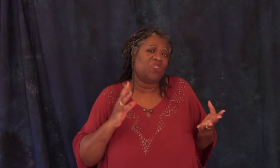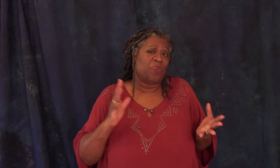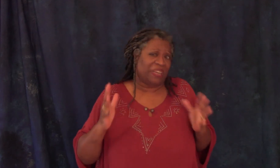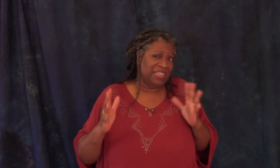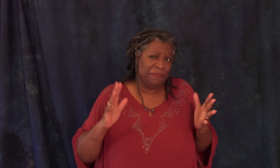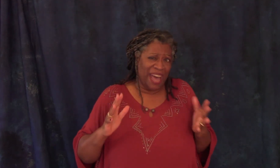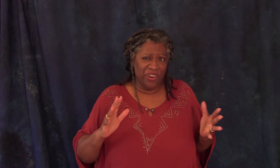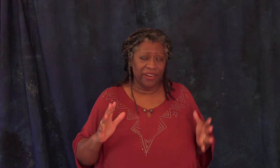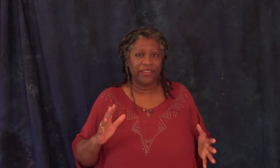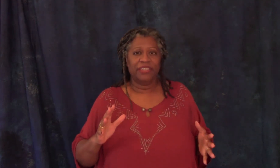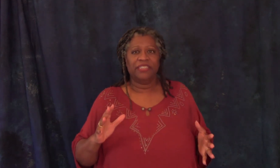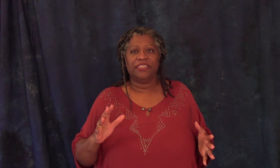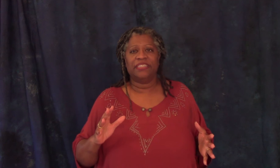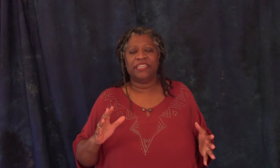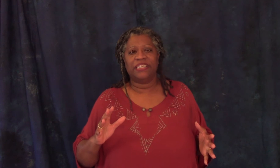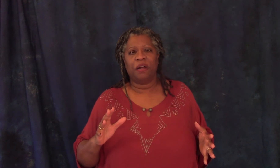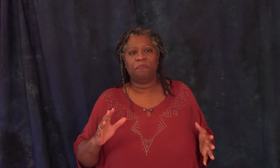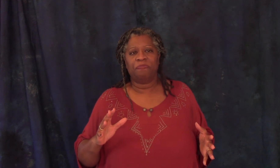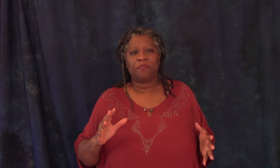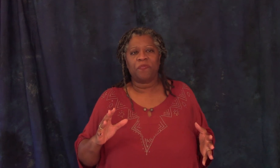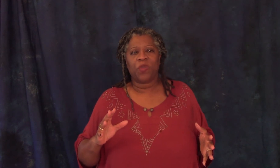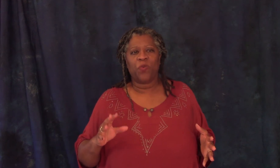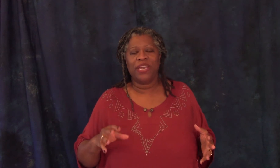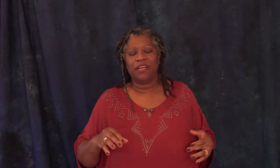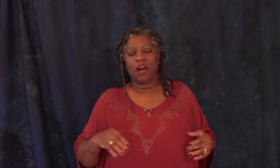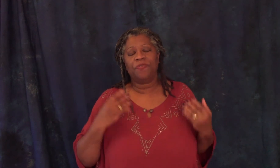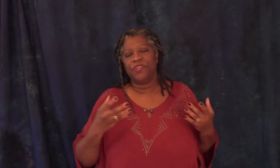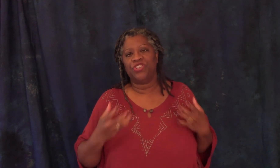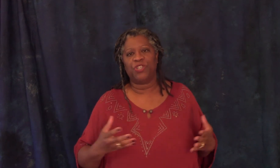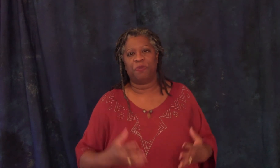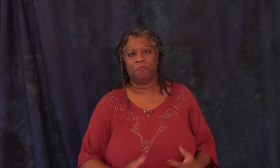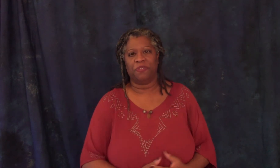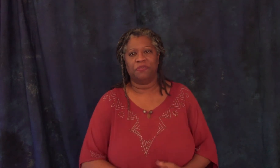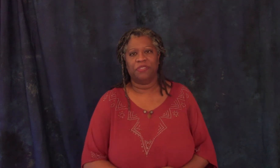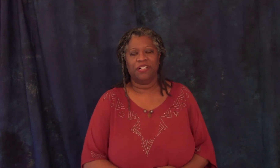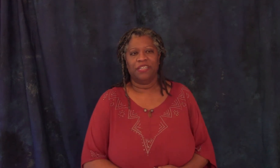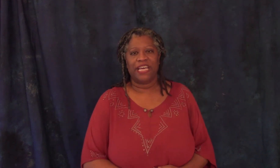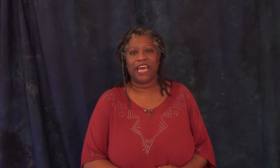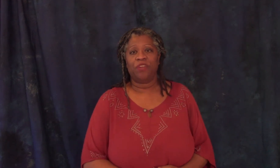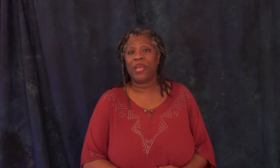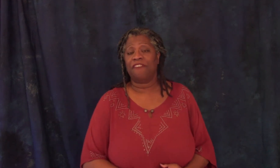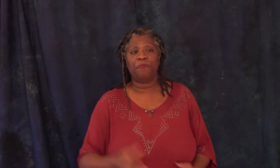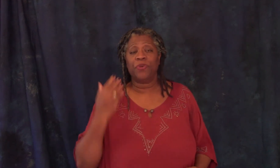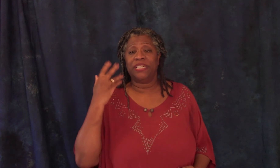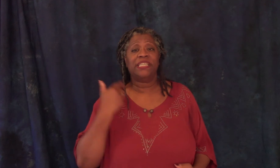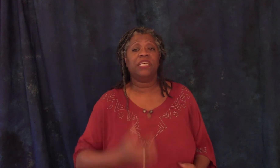don't really matter like um we often judge people and we have preconceived